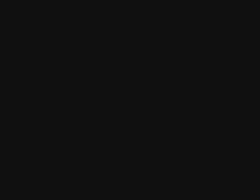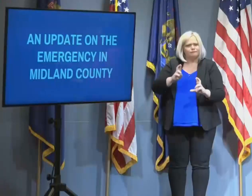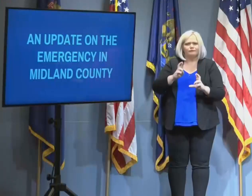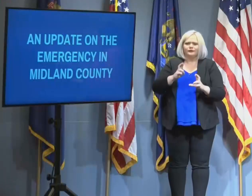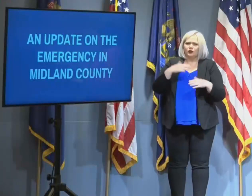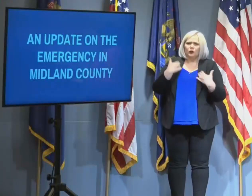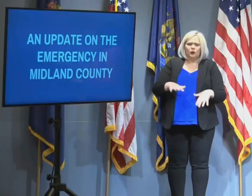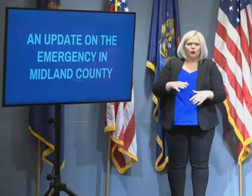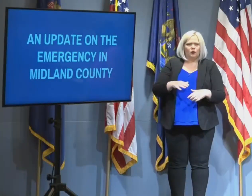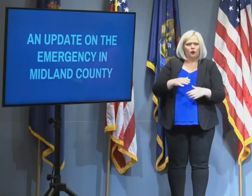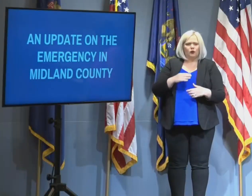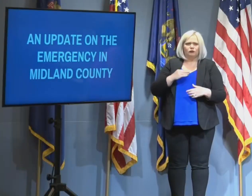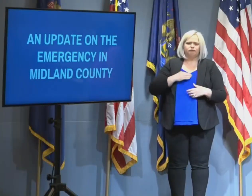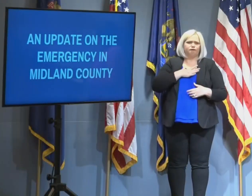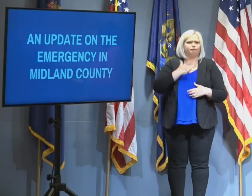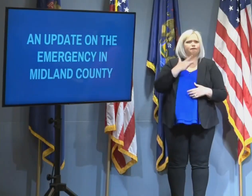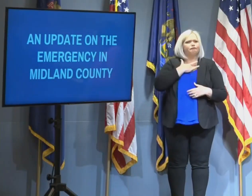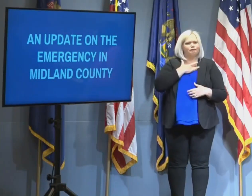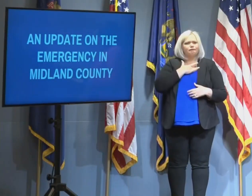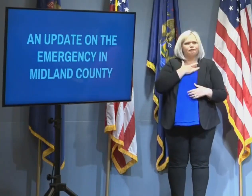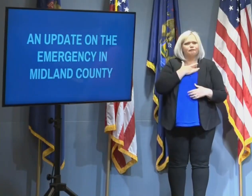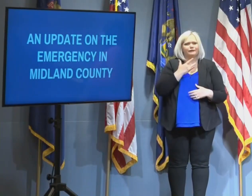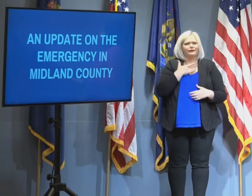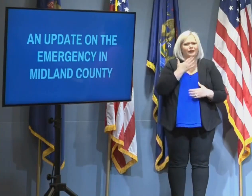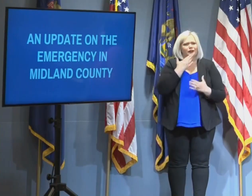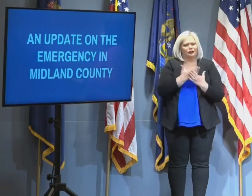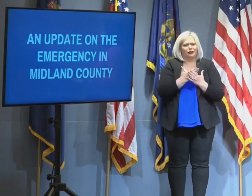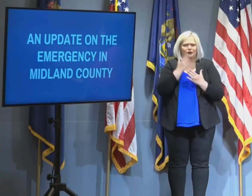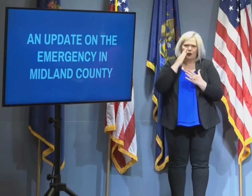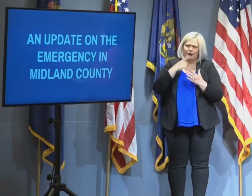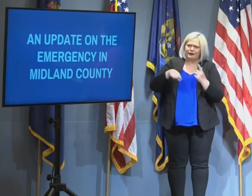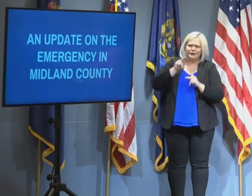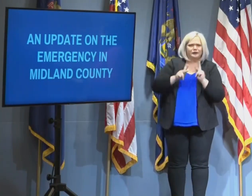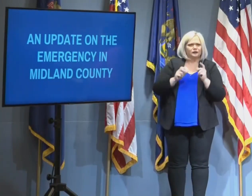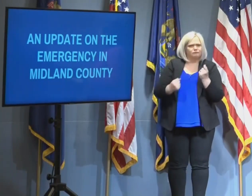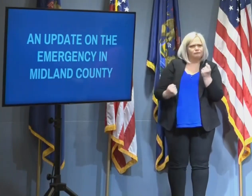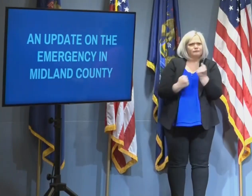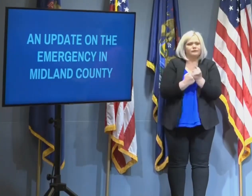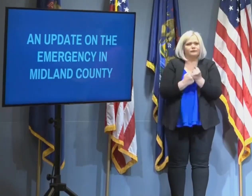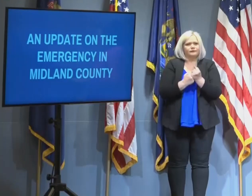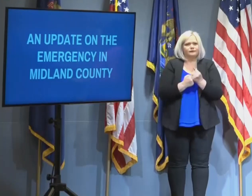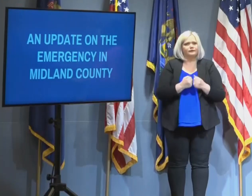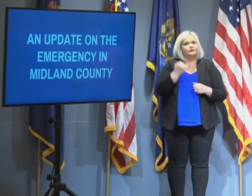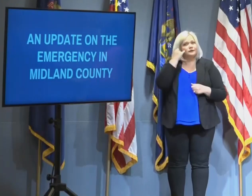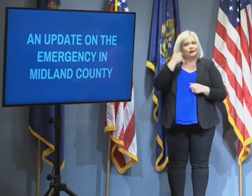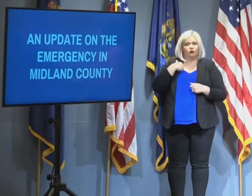All right, it looks like we have lost the connection, and it has come back. someone who has been impacted, please reach out.